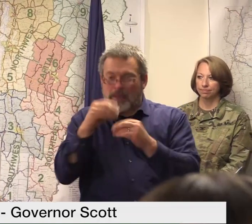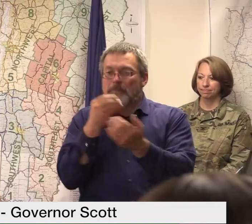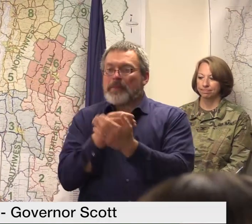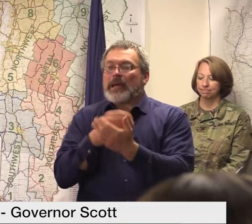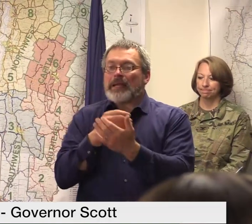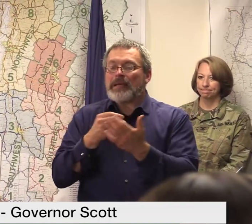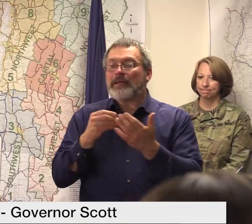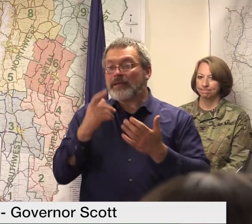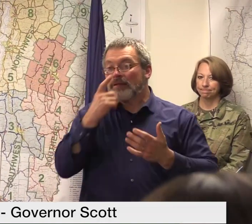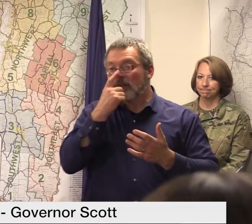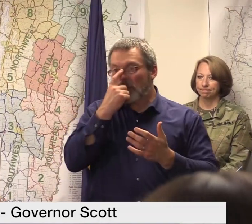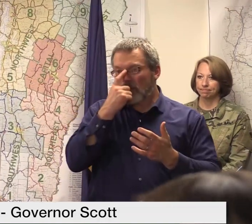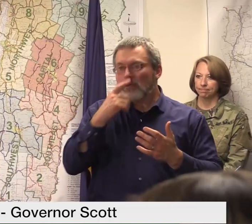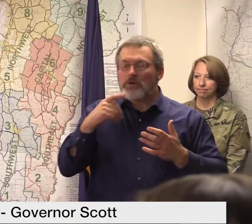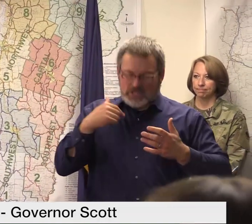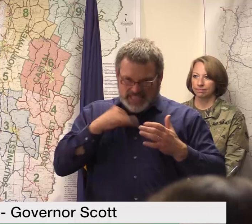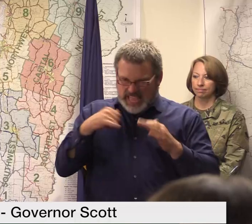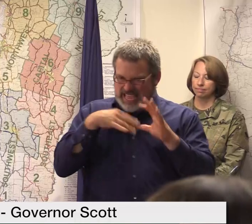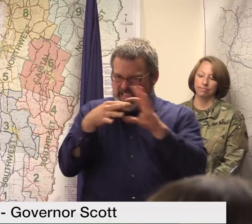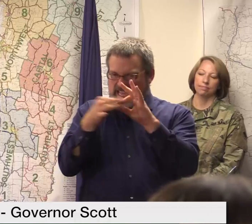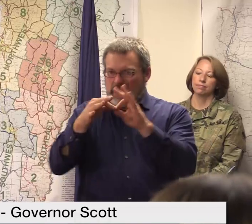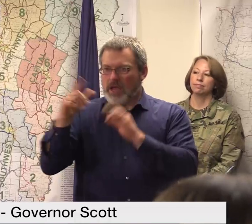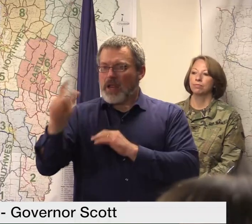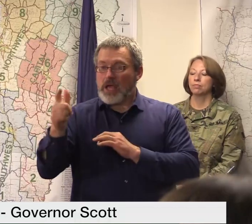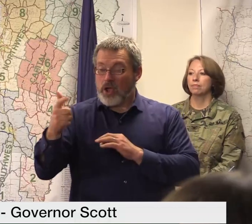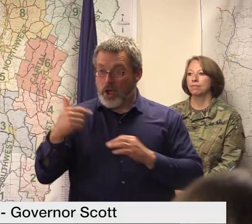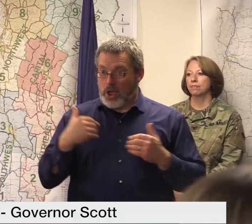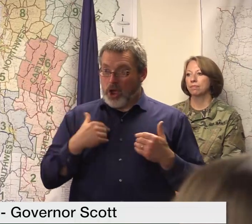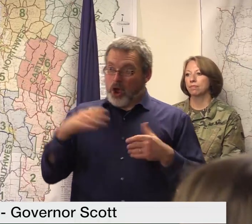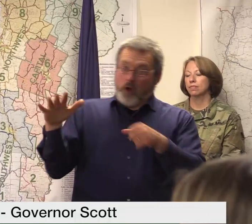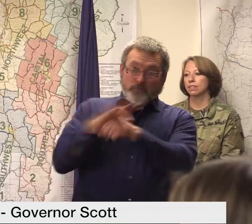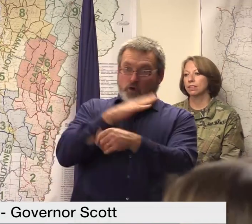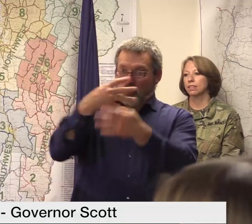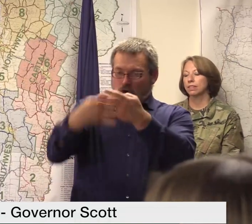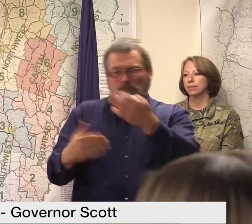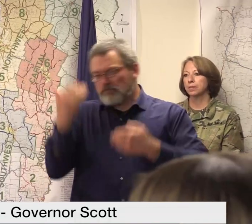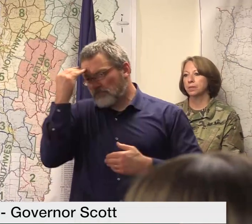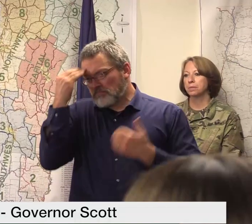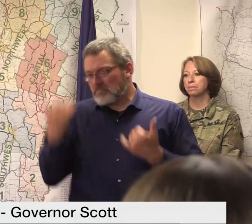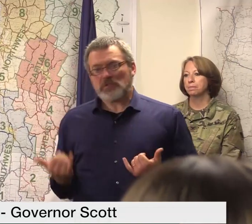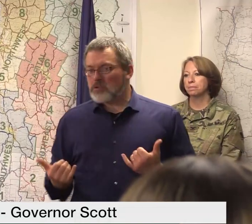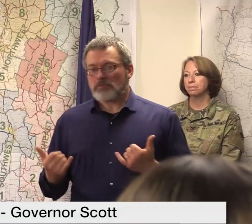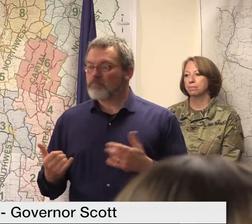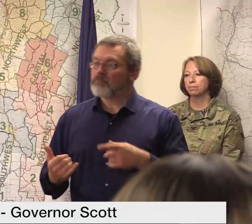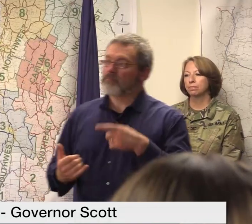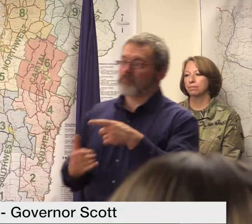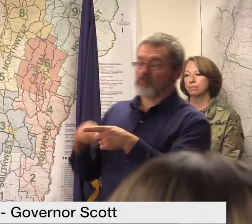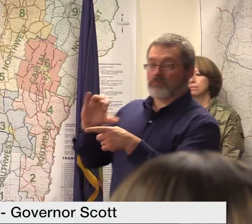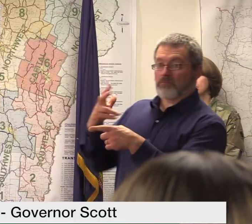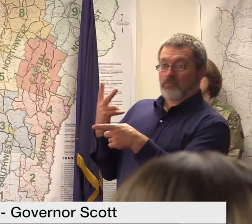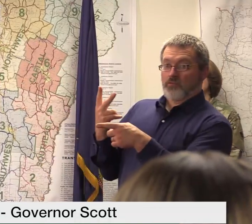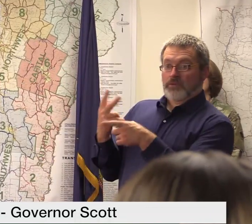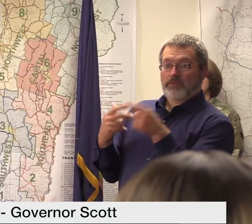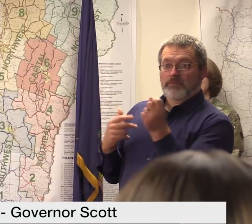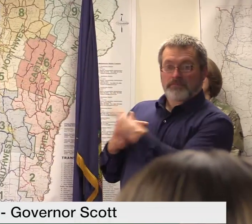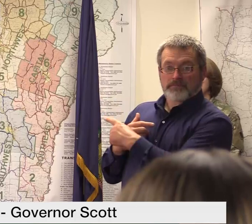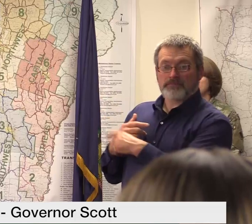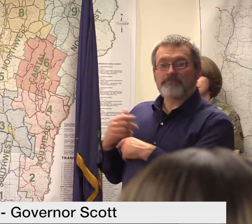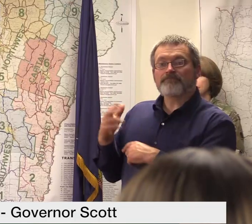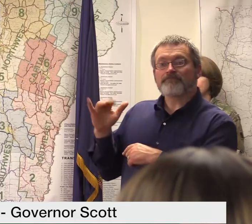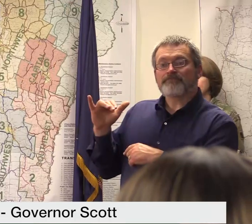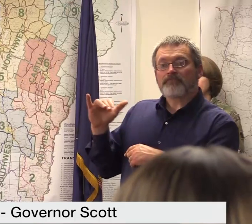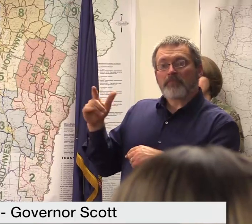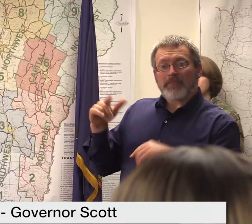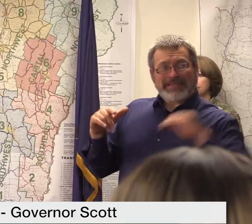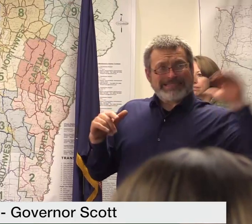Roy on that Governor as you know when it comes to the supplemental FEMA assistance working its way through Congress maybe as you know we are